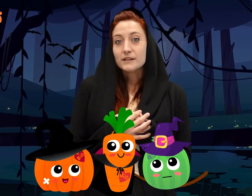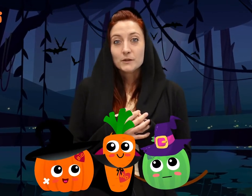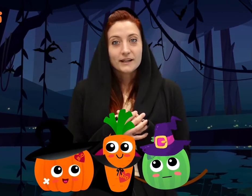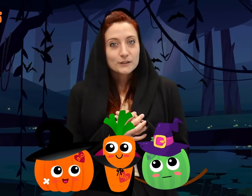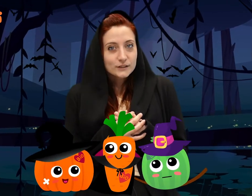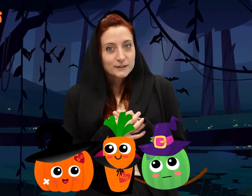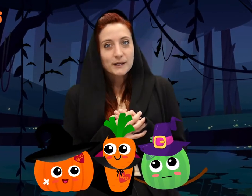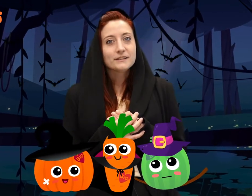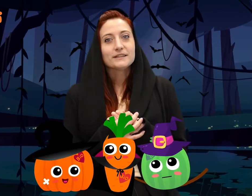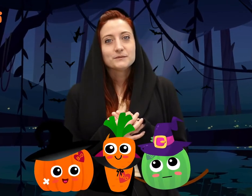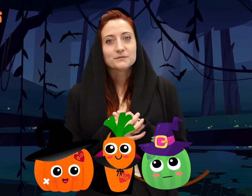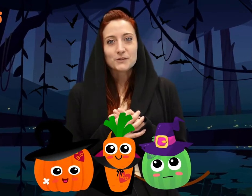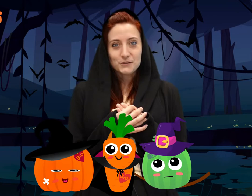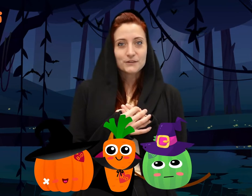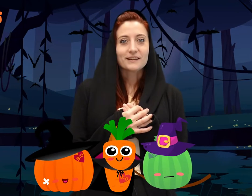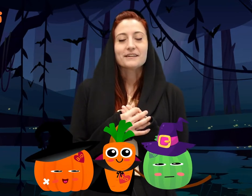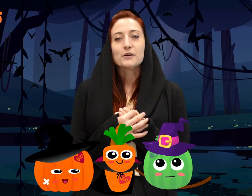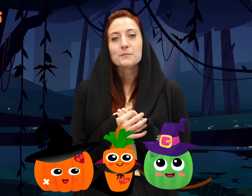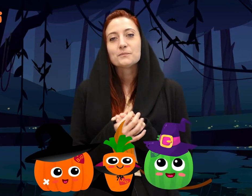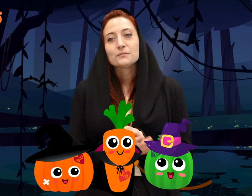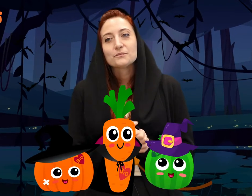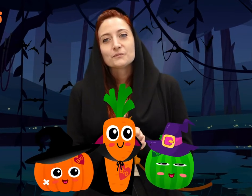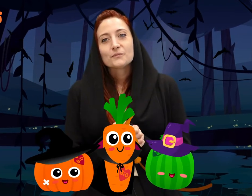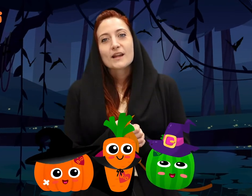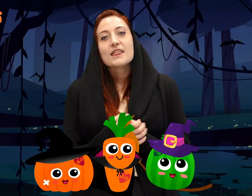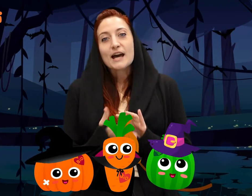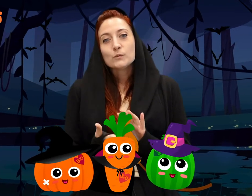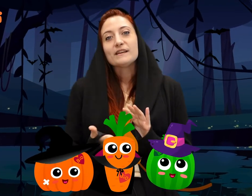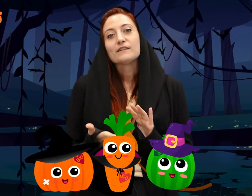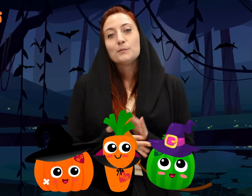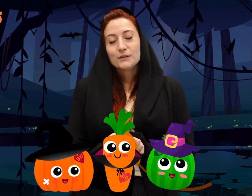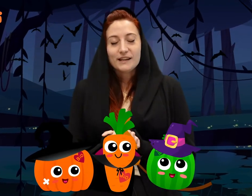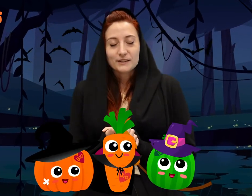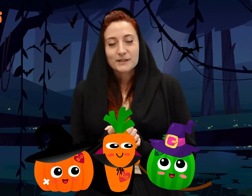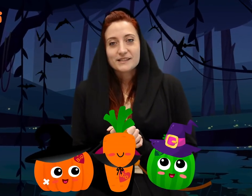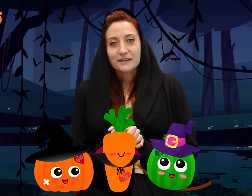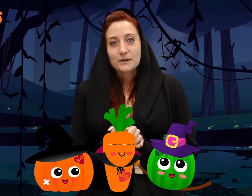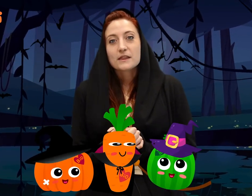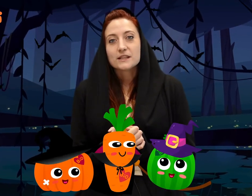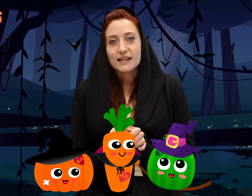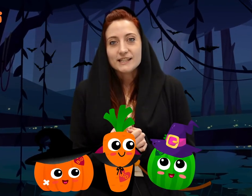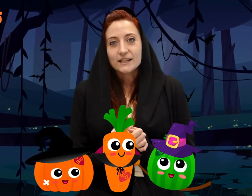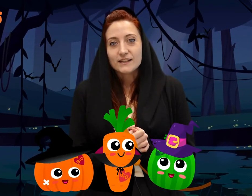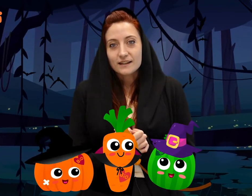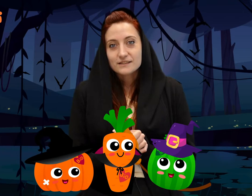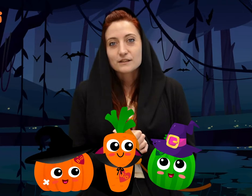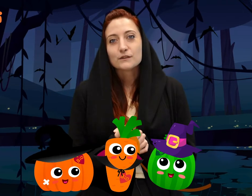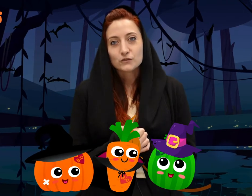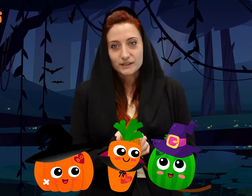are you okay? You look a little pale there. Not too scared, I hope. Okay! That was our spooky Halloween tale, The Lady at the End of the Street.